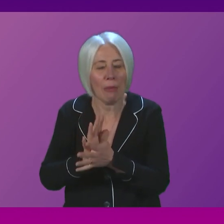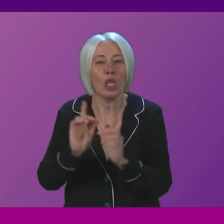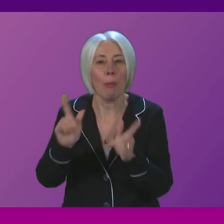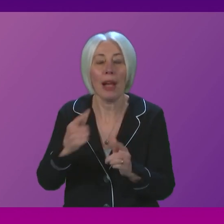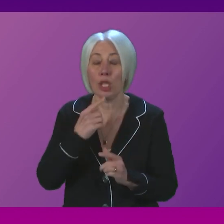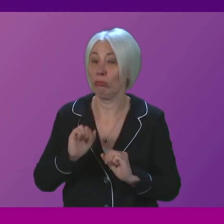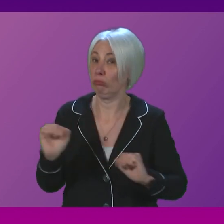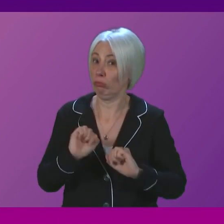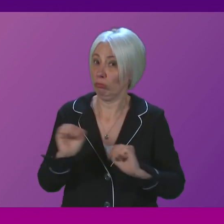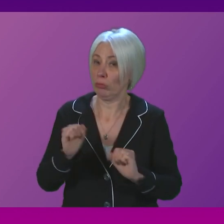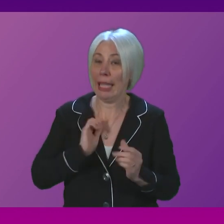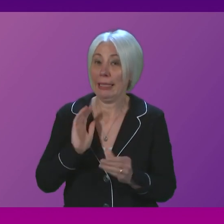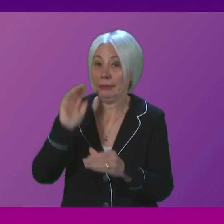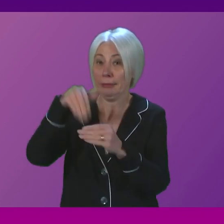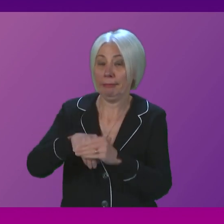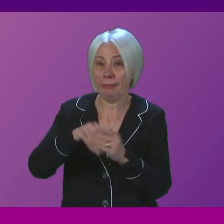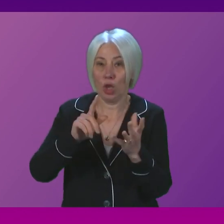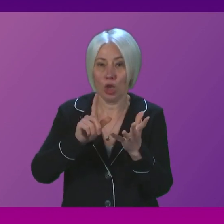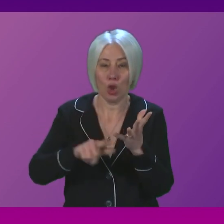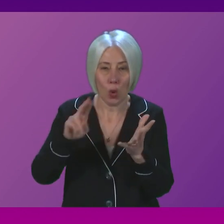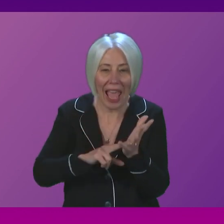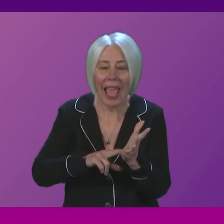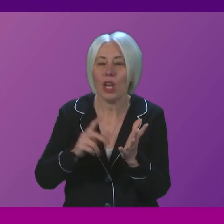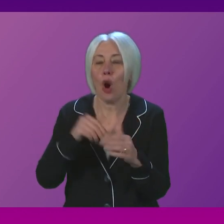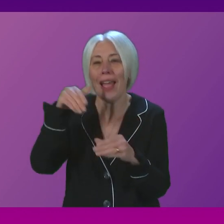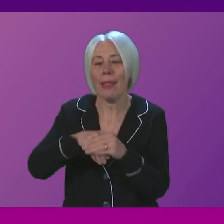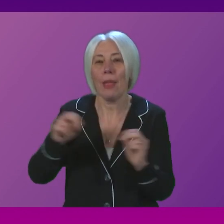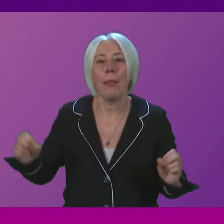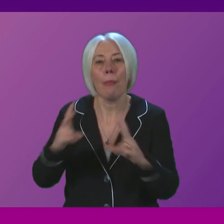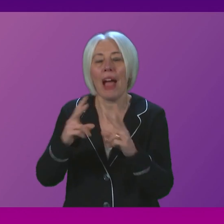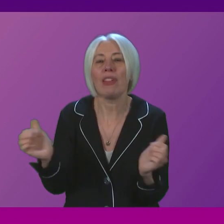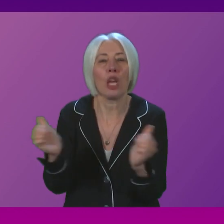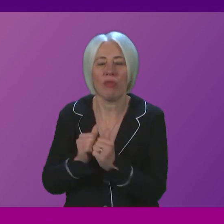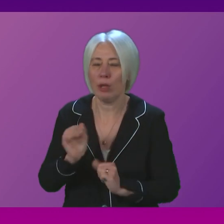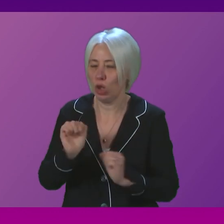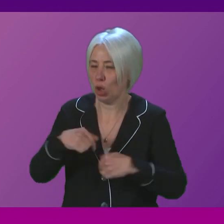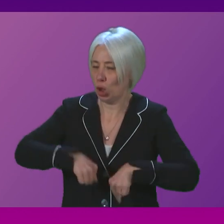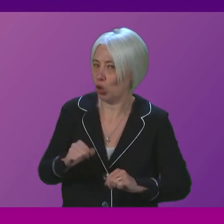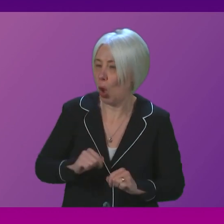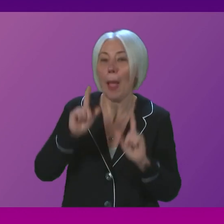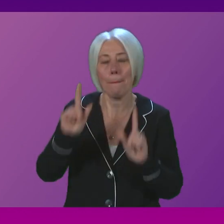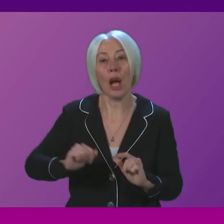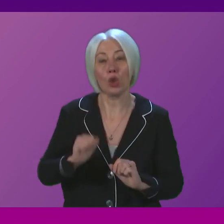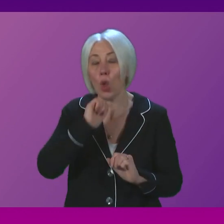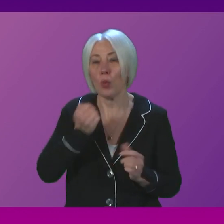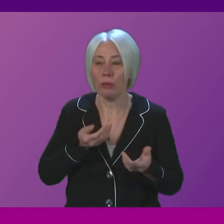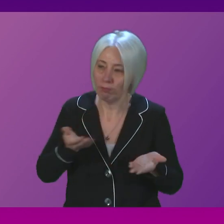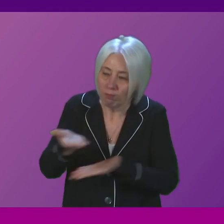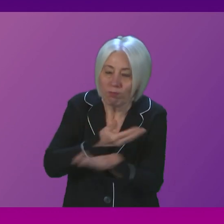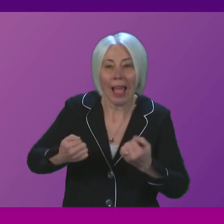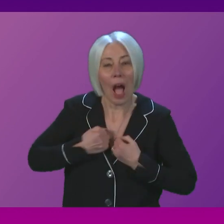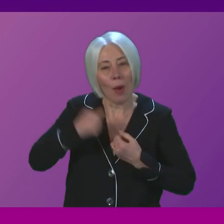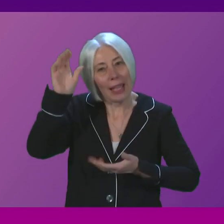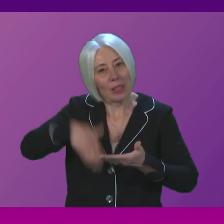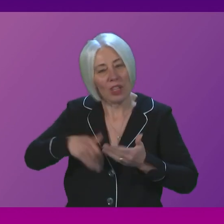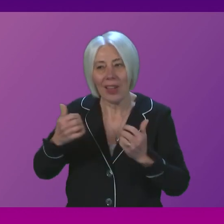yet a member state of the UN or party to the Paris agreement Scotland will do its part by sharing our own experiences of delivering